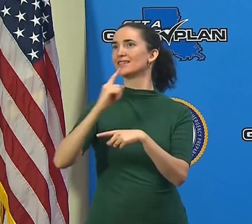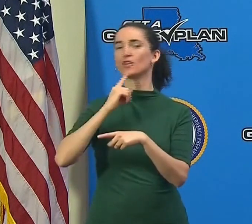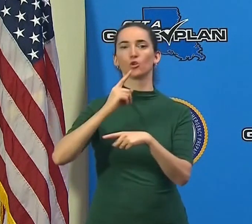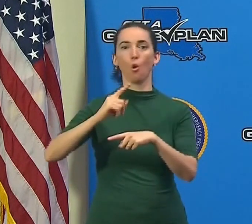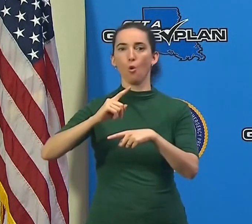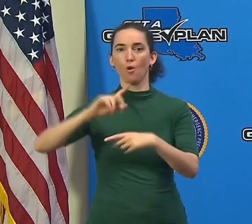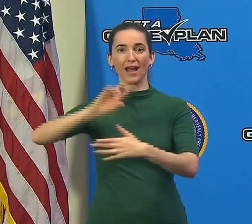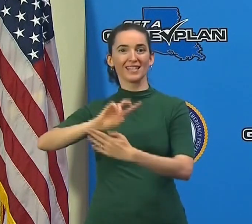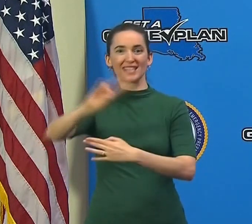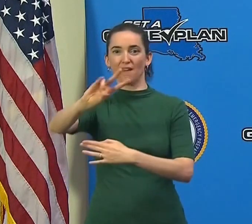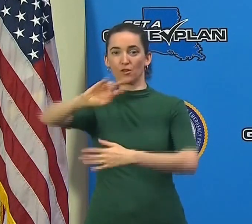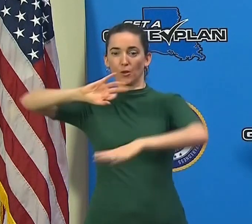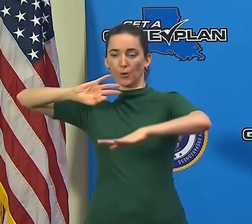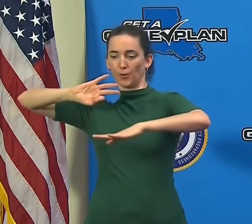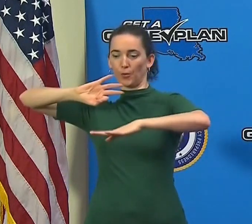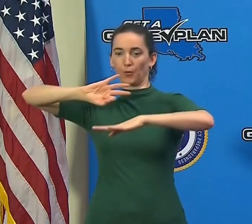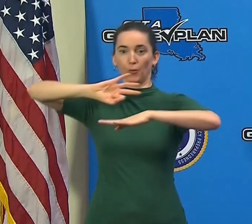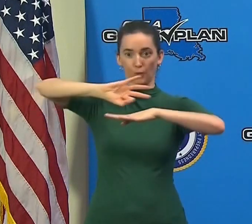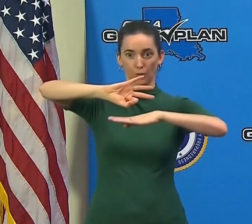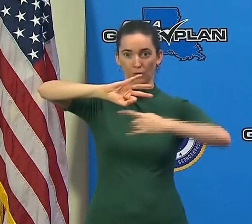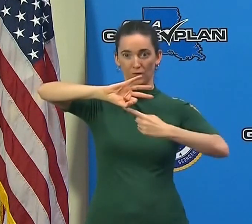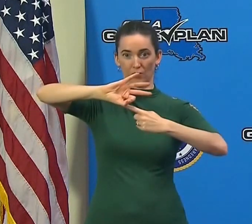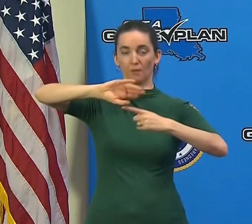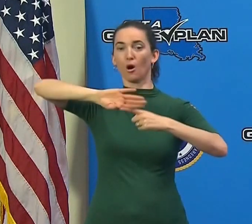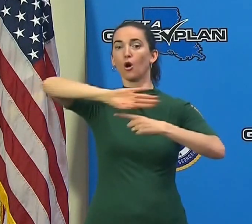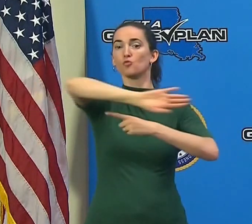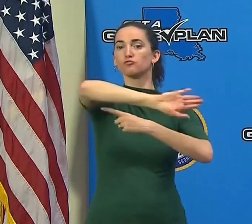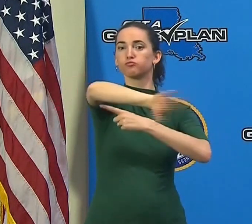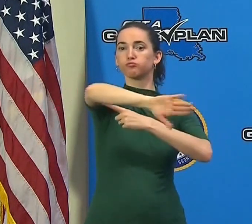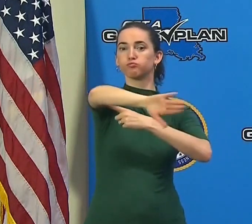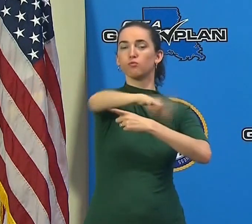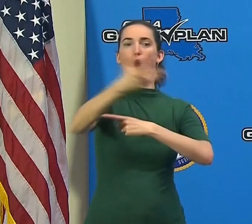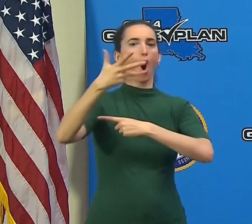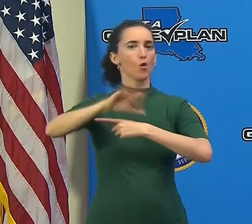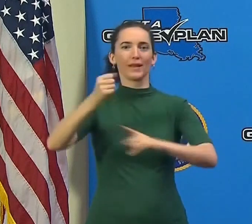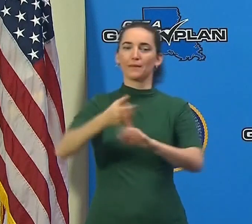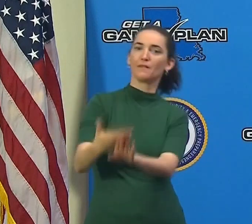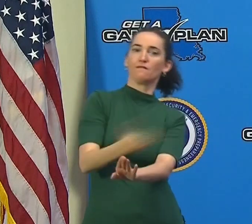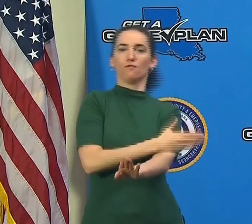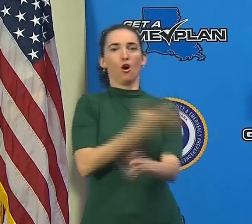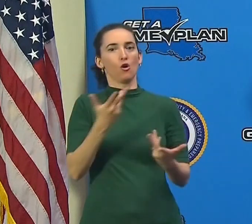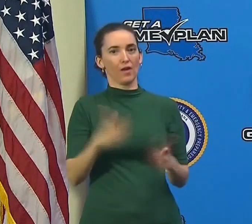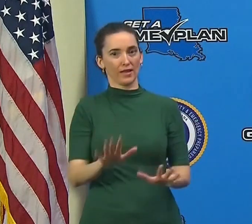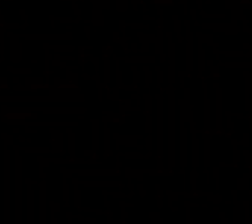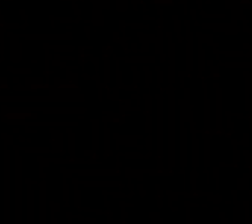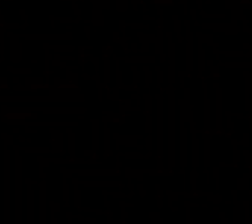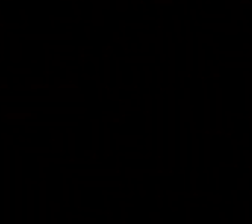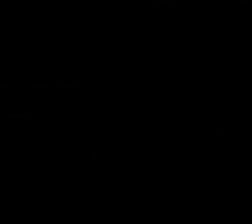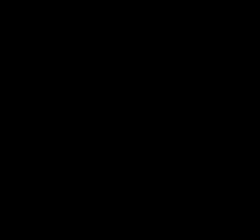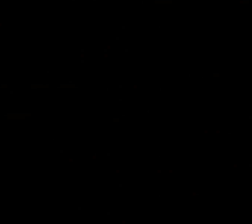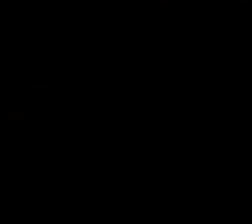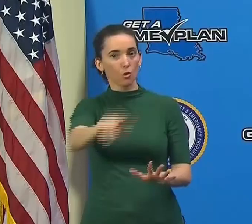but before the the storm itself is going to be over land that that is not so.